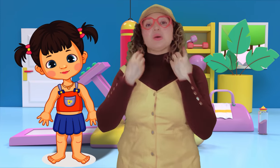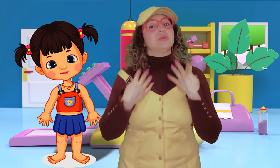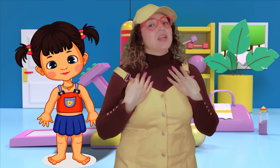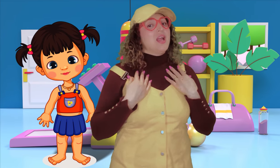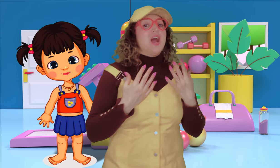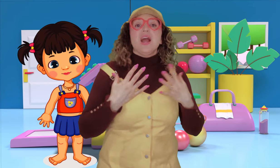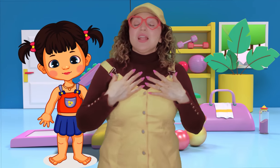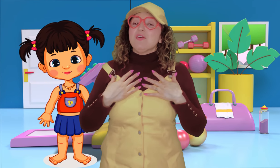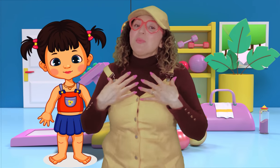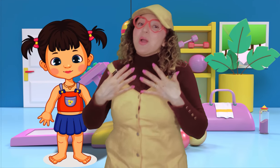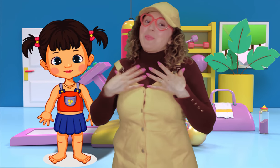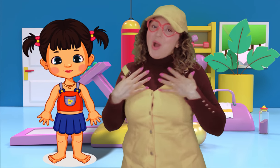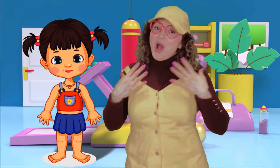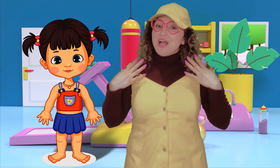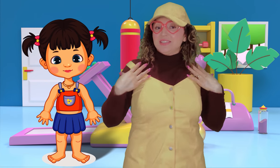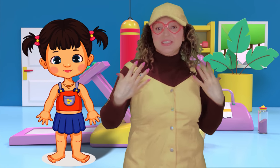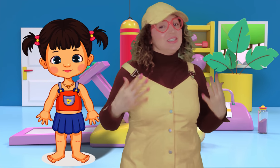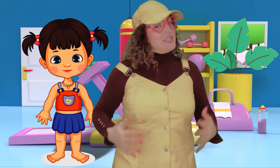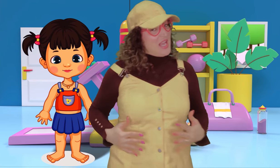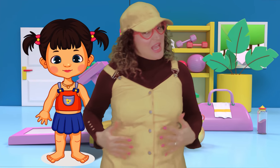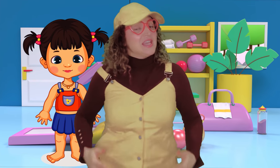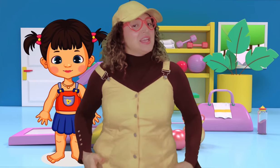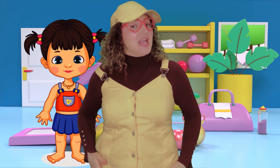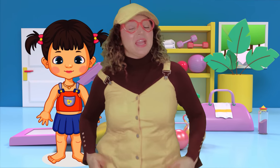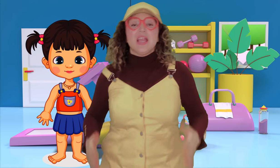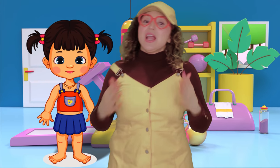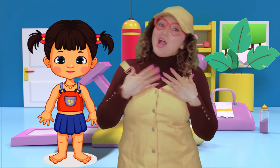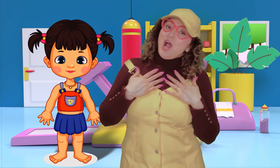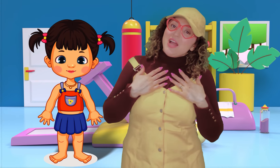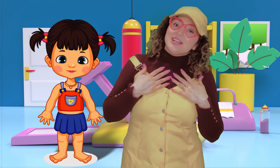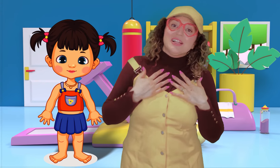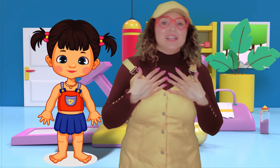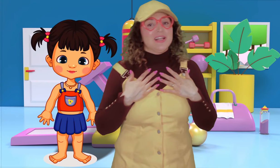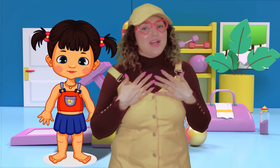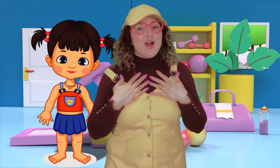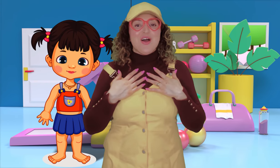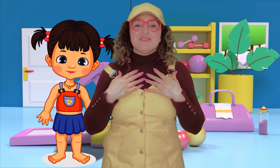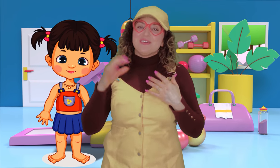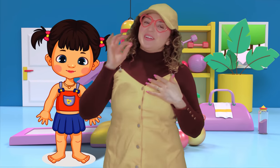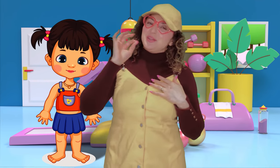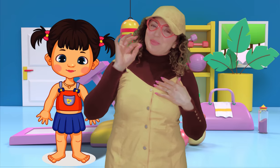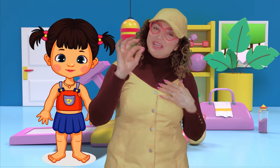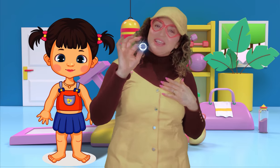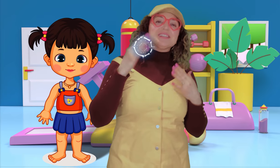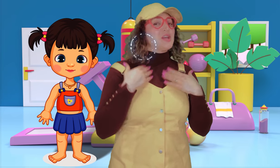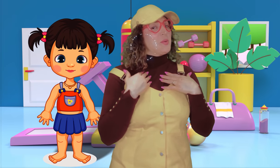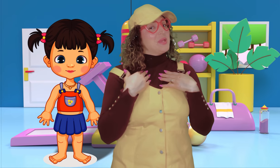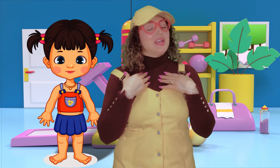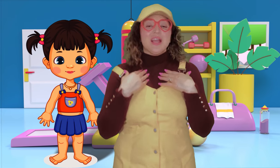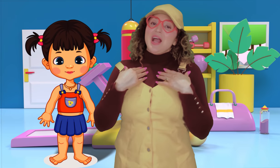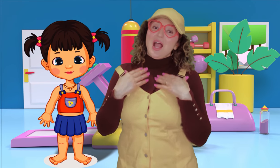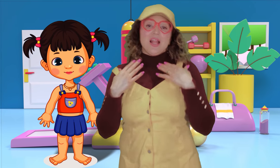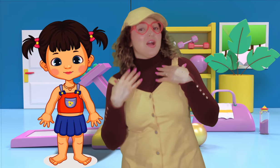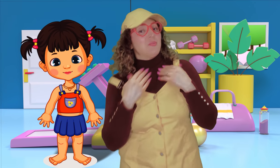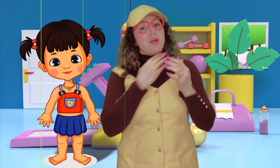I love my body, yeah, yeah, really love every piece of me I love my